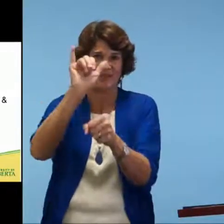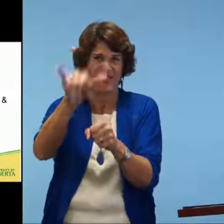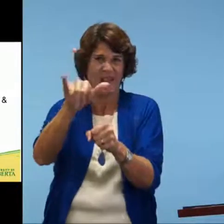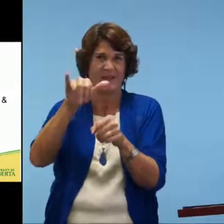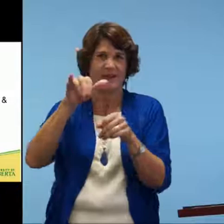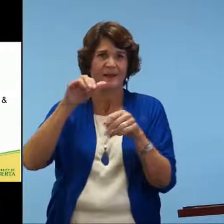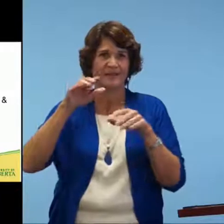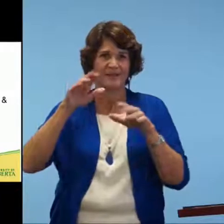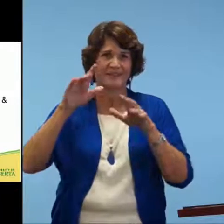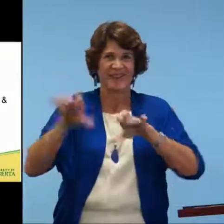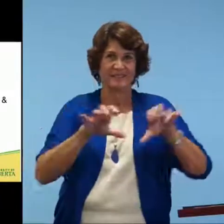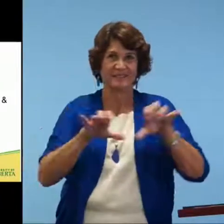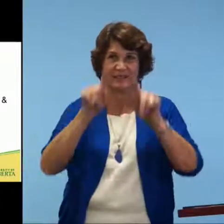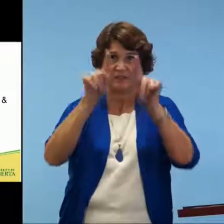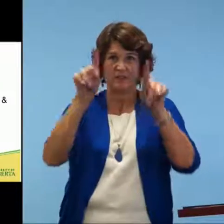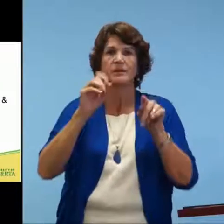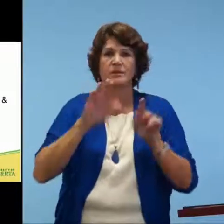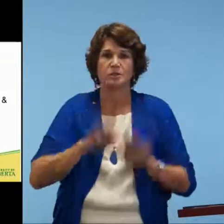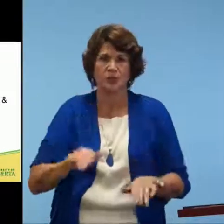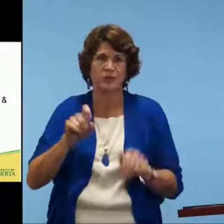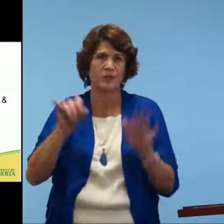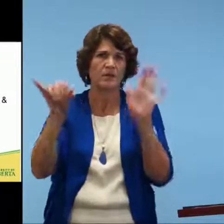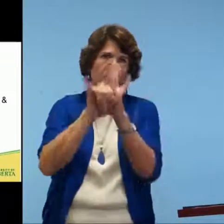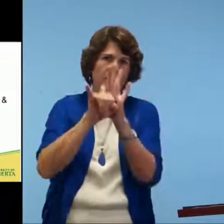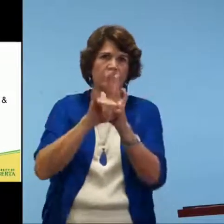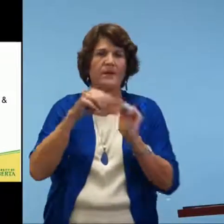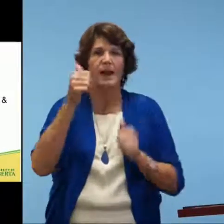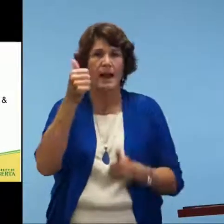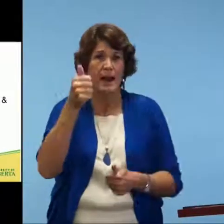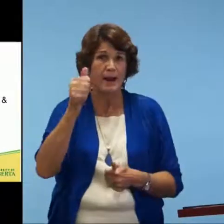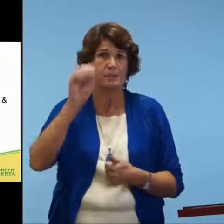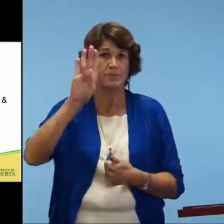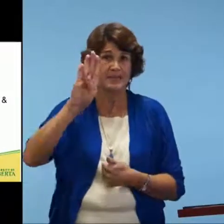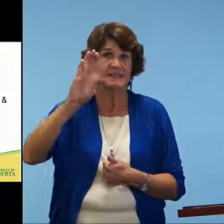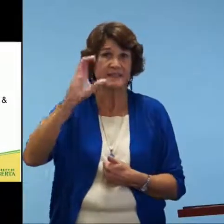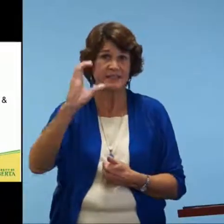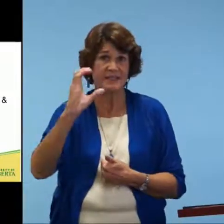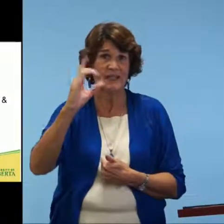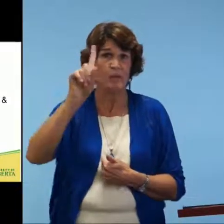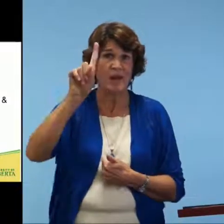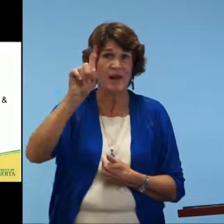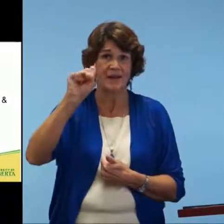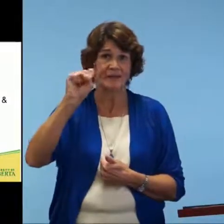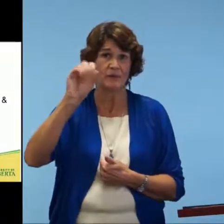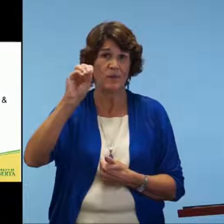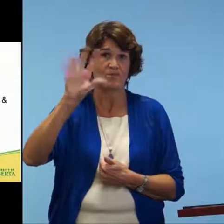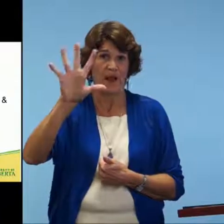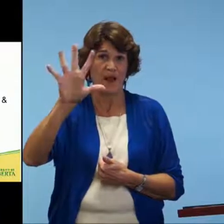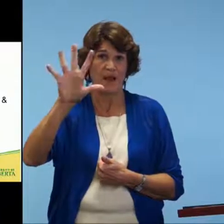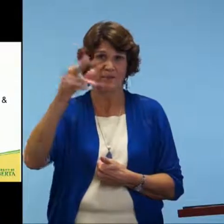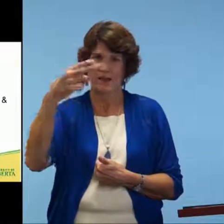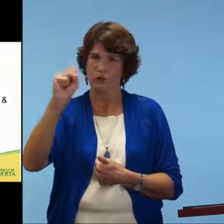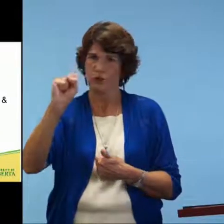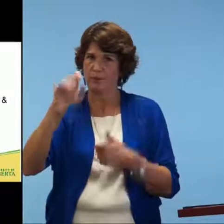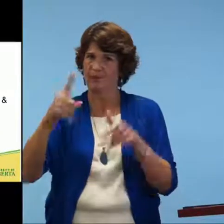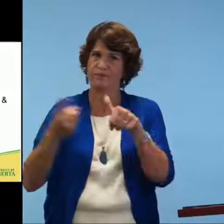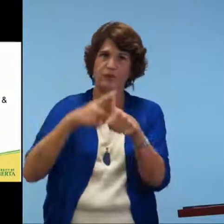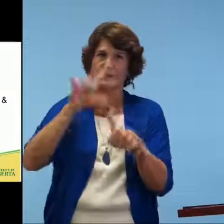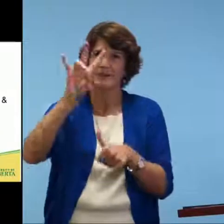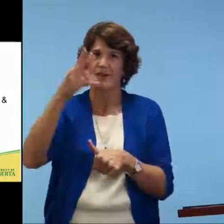would be included in the activity. So children would identify A, B, C, 1, S, 0, 5. Those are the